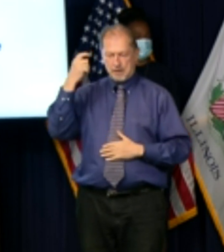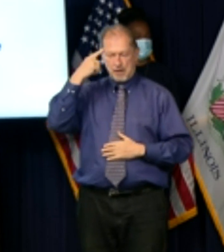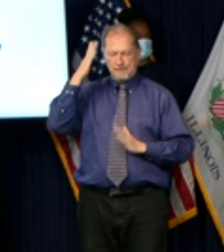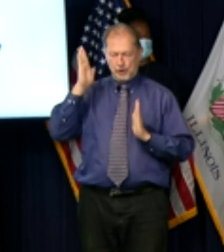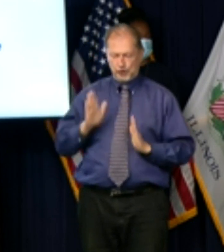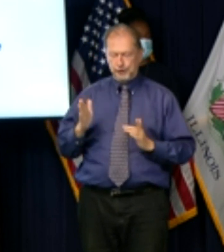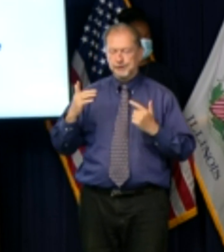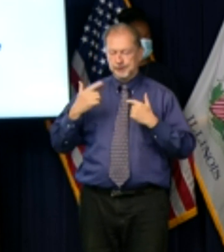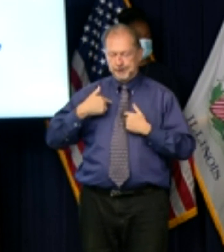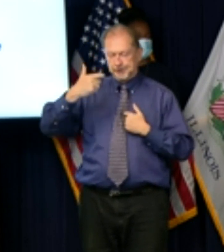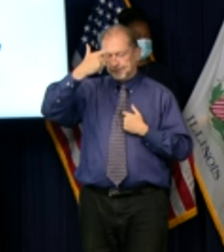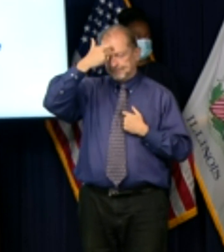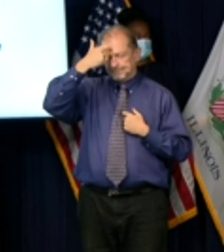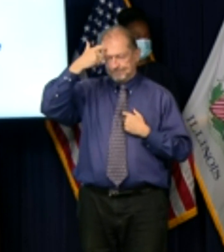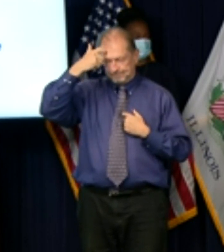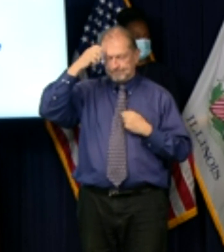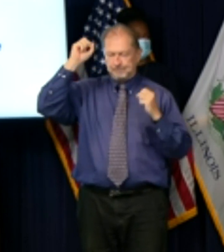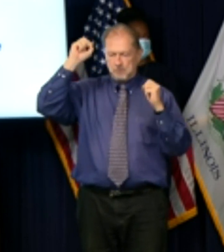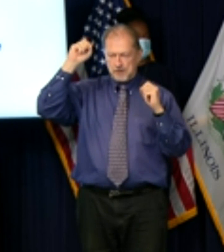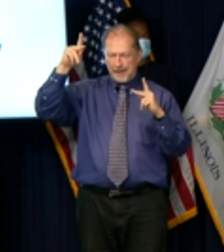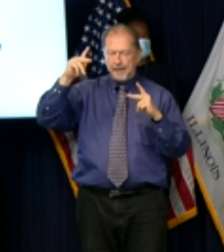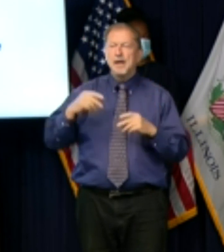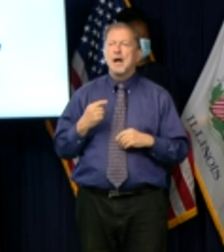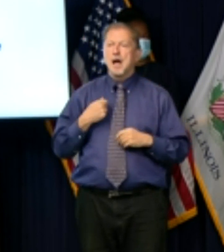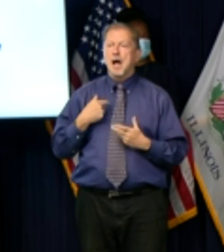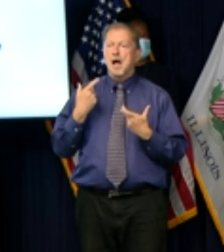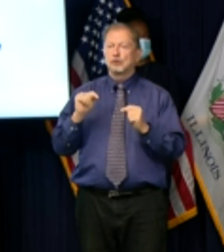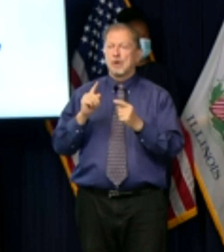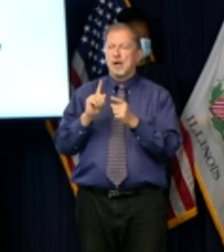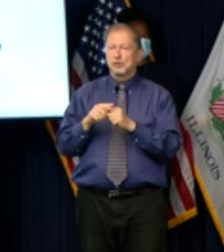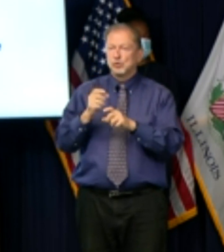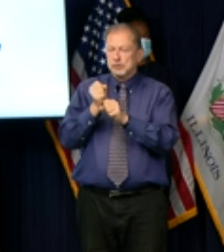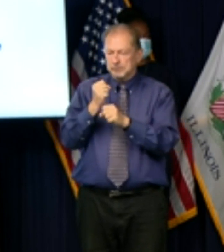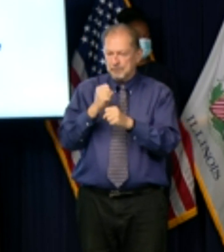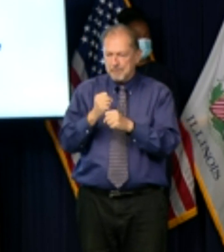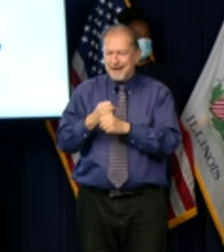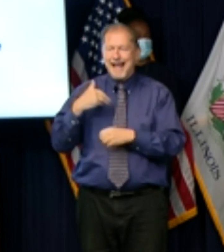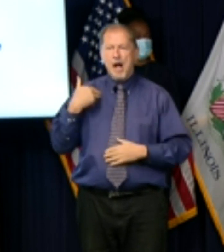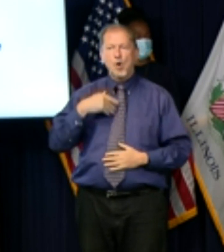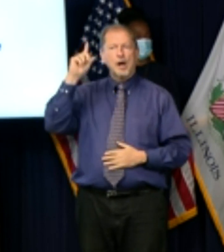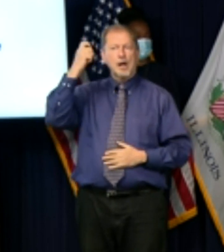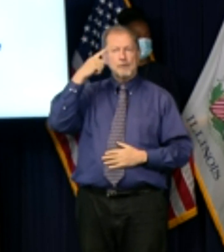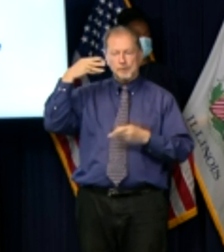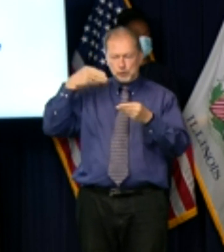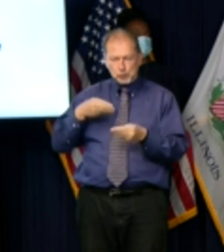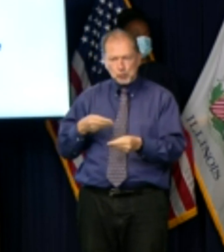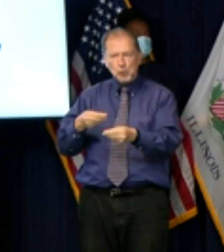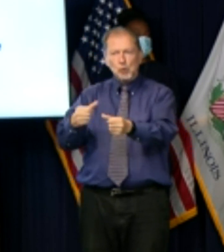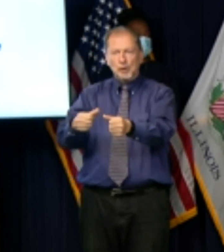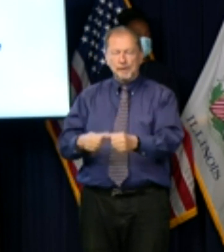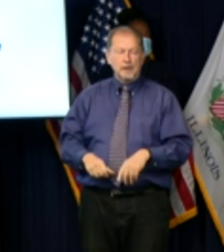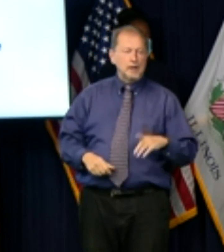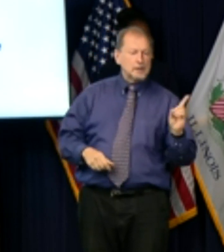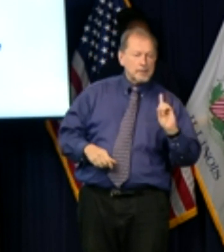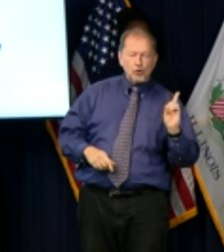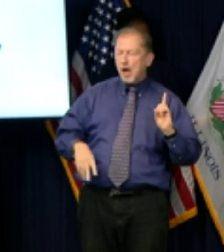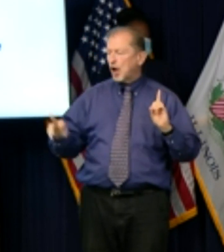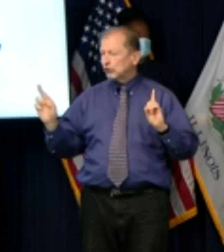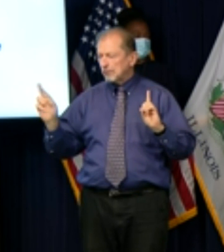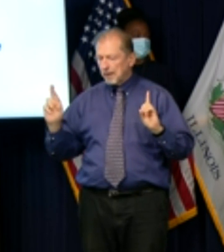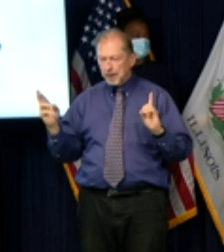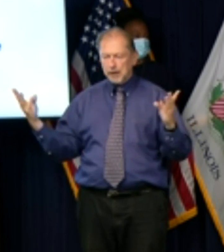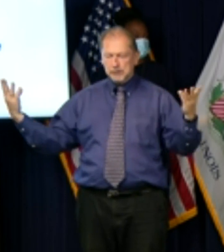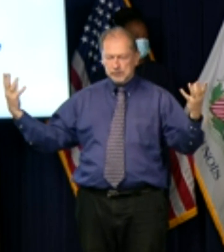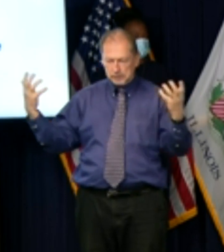thing end the massive dysfunction of the rauner years if that meant working with people that i disagree